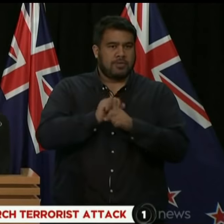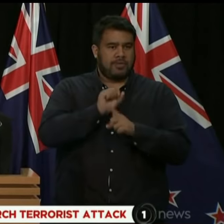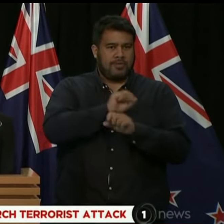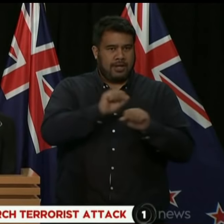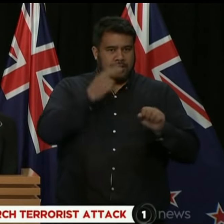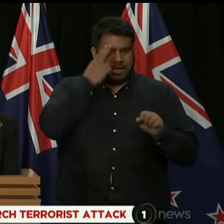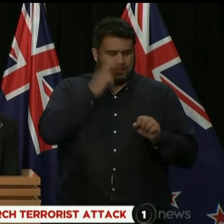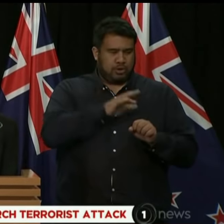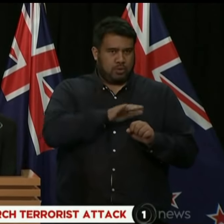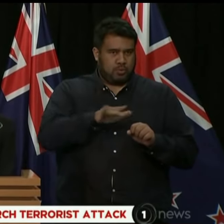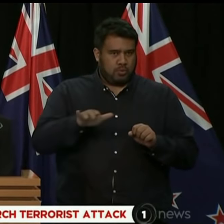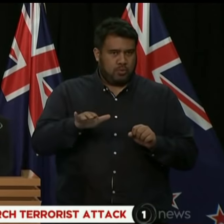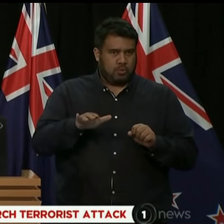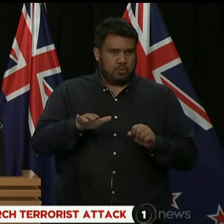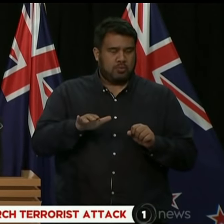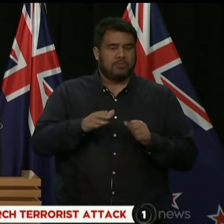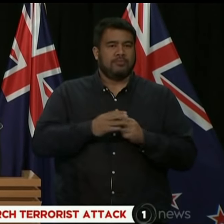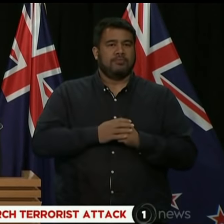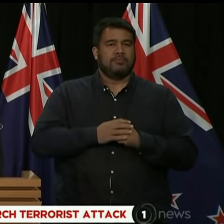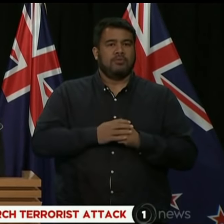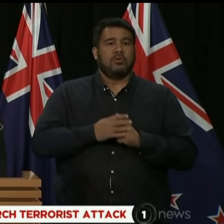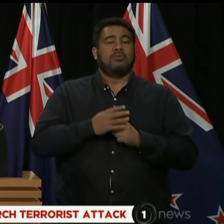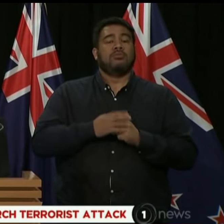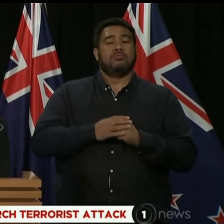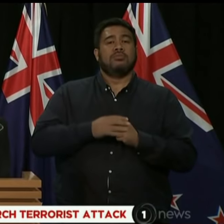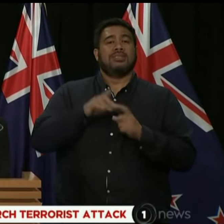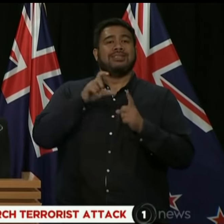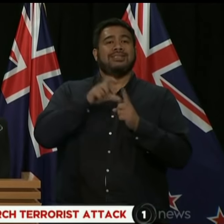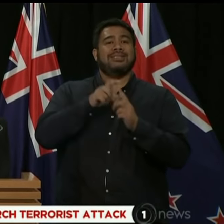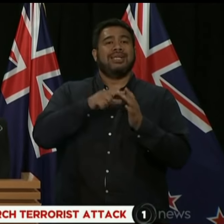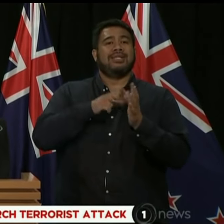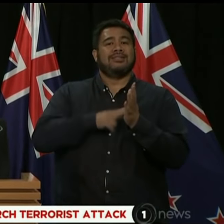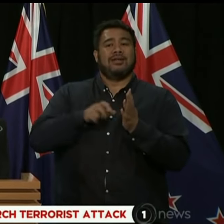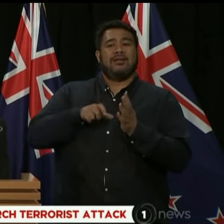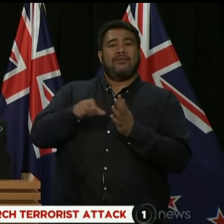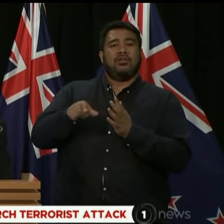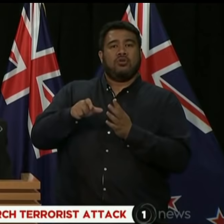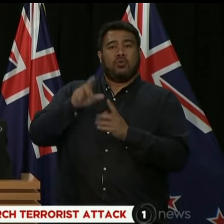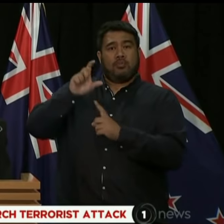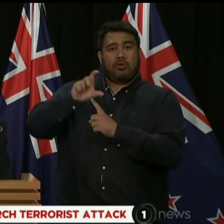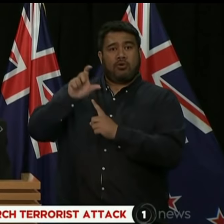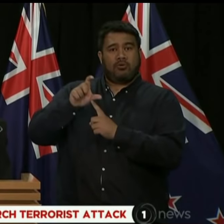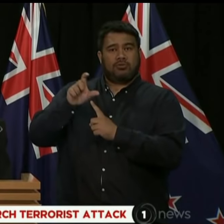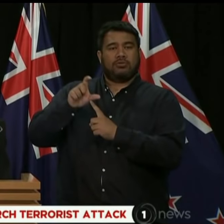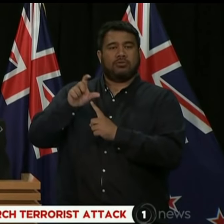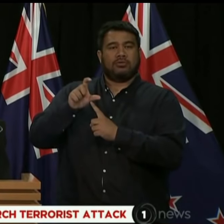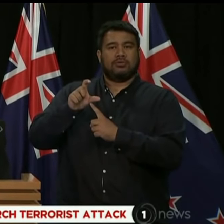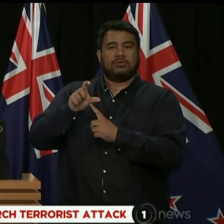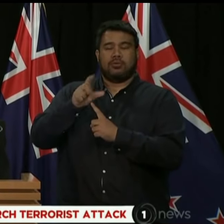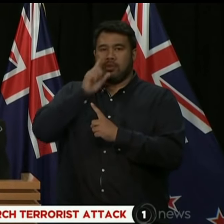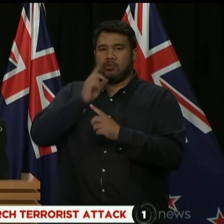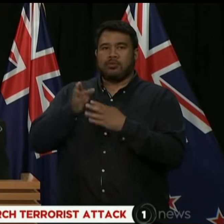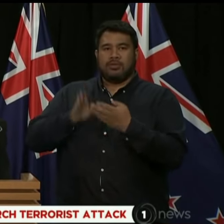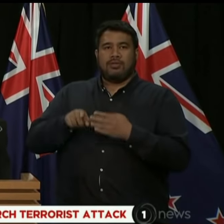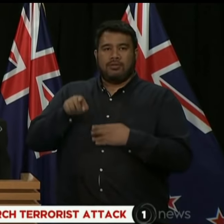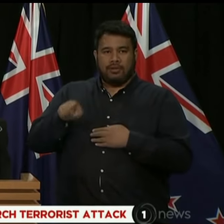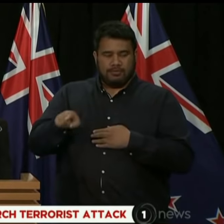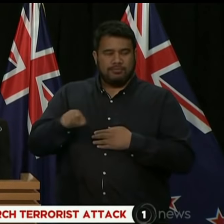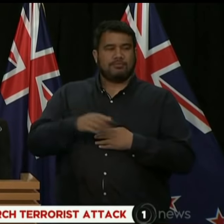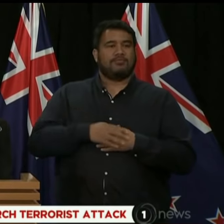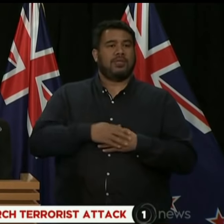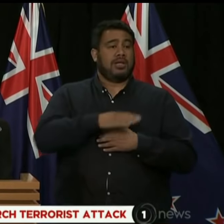41 people died at Deans Avenue Mosque, 7 at the Linwood Avenue Mosque,